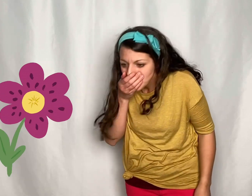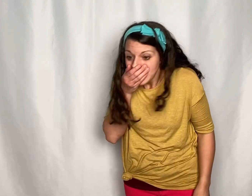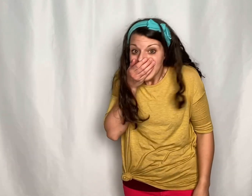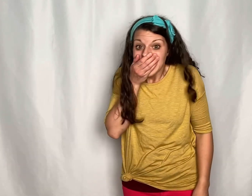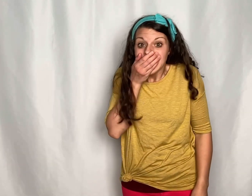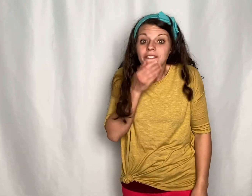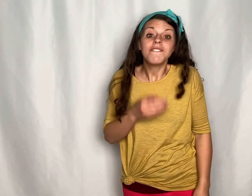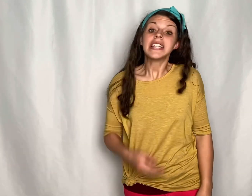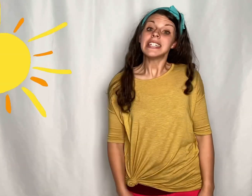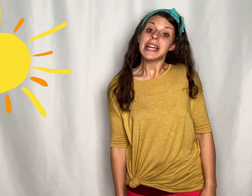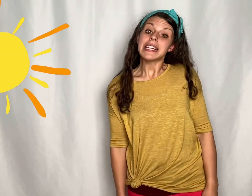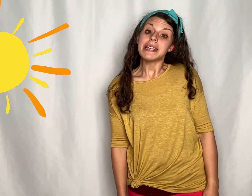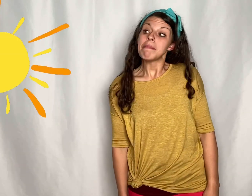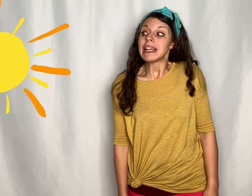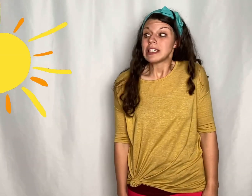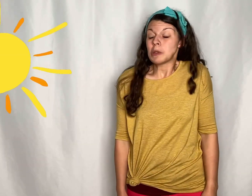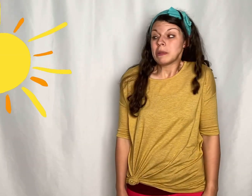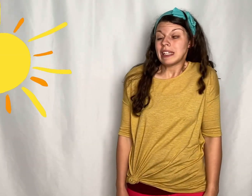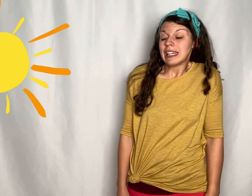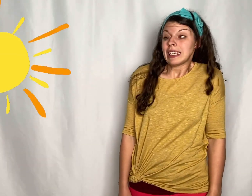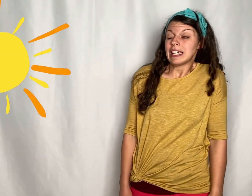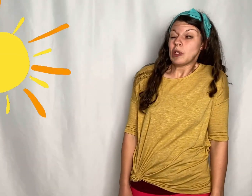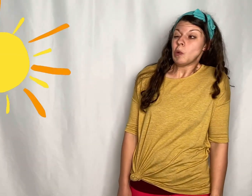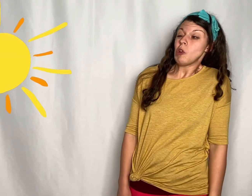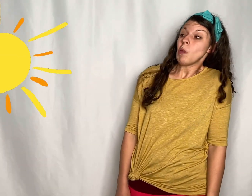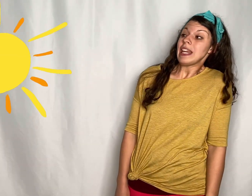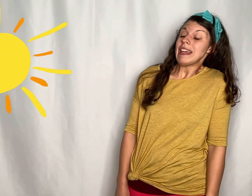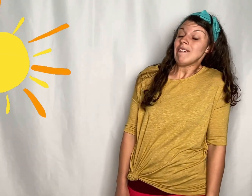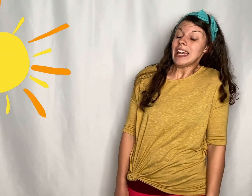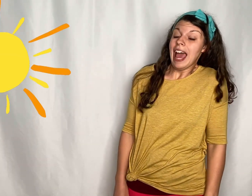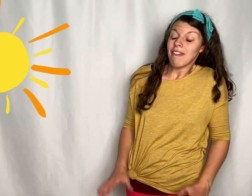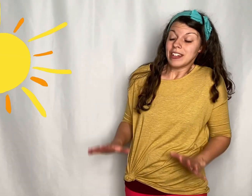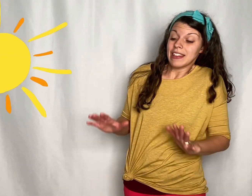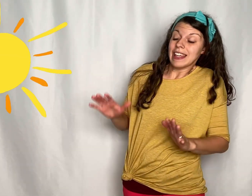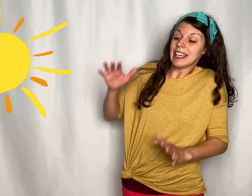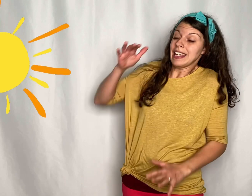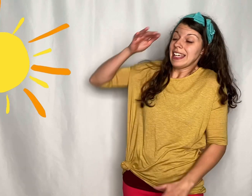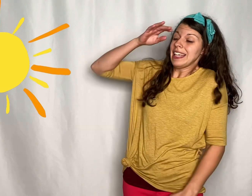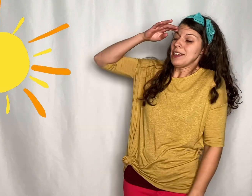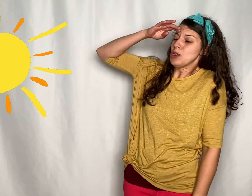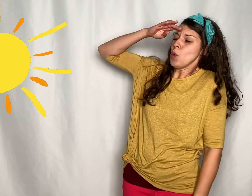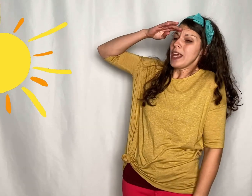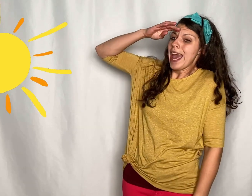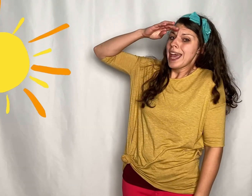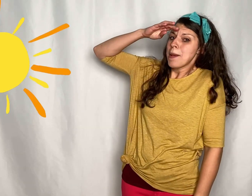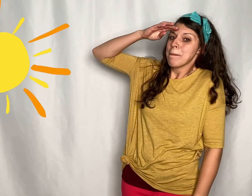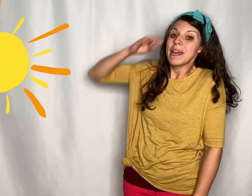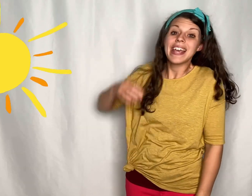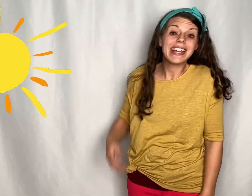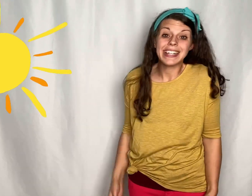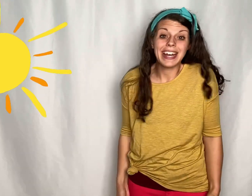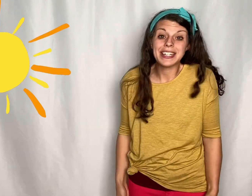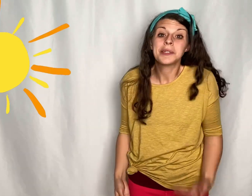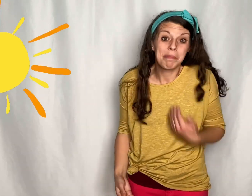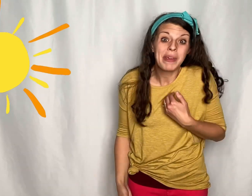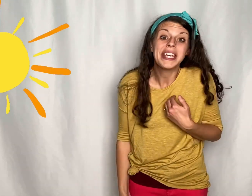If the sun makes you blink and you don't even have to think, it's okay because me